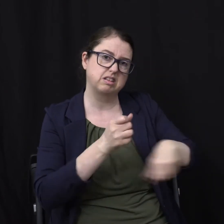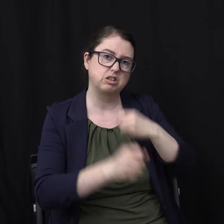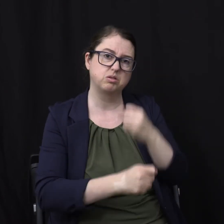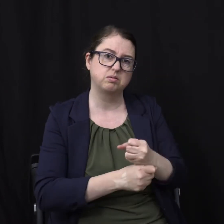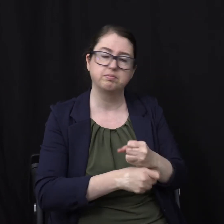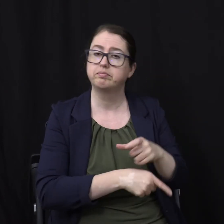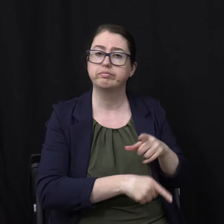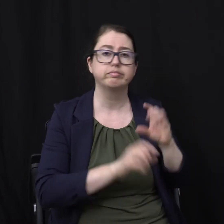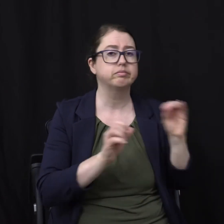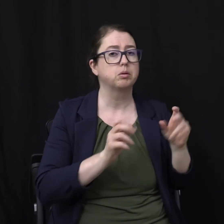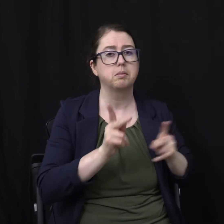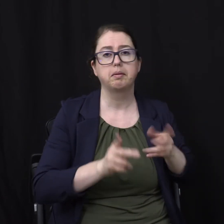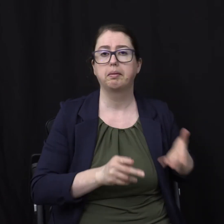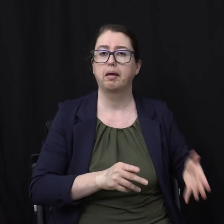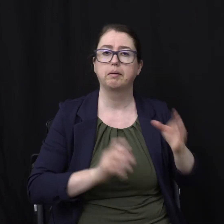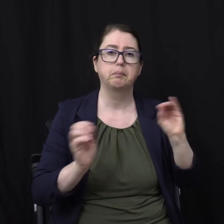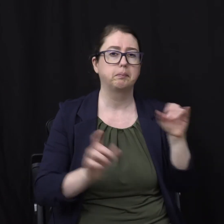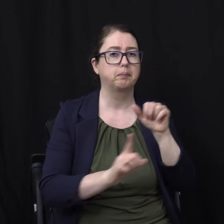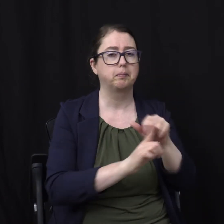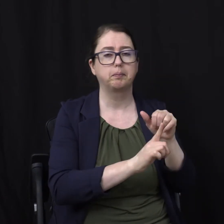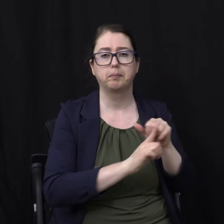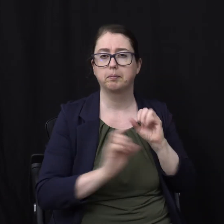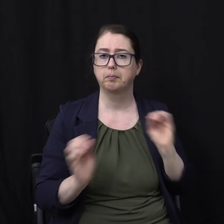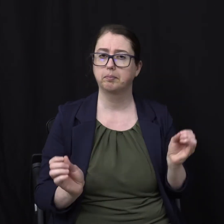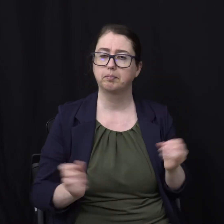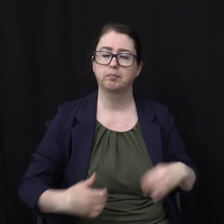years With no humans Reading on in verse 7